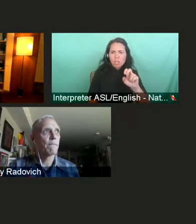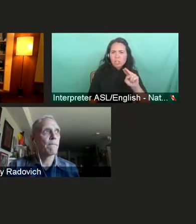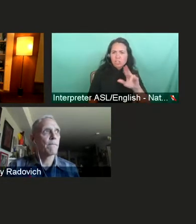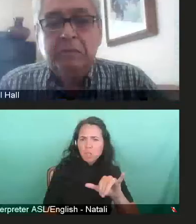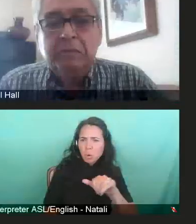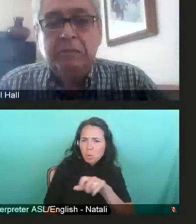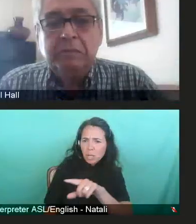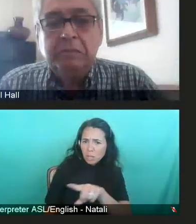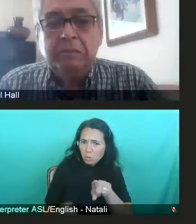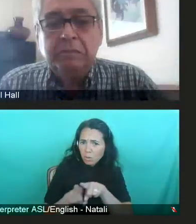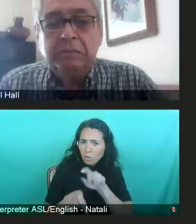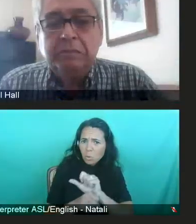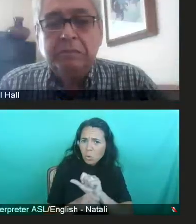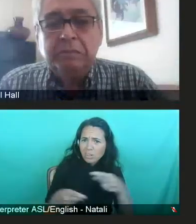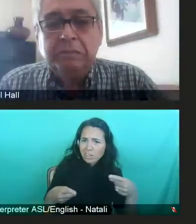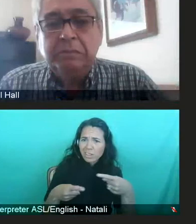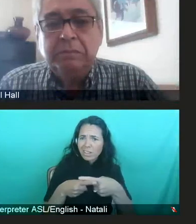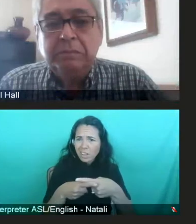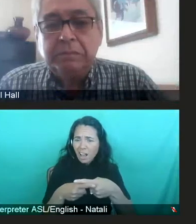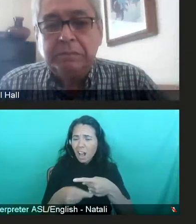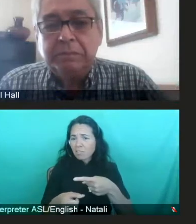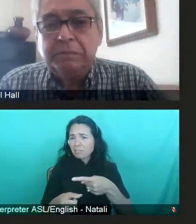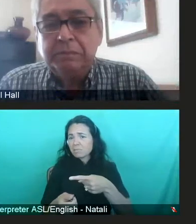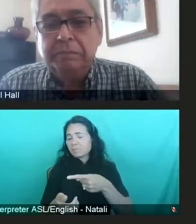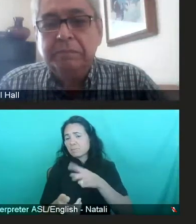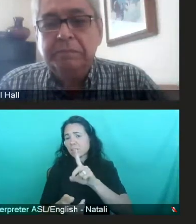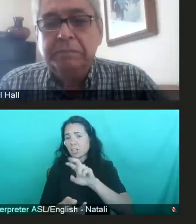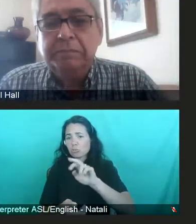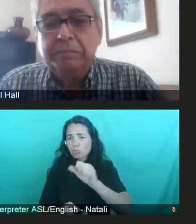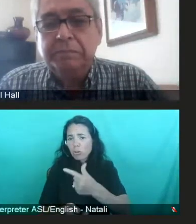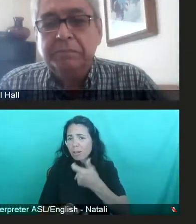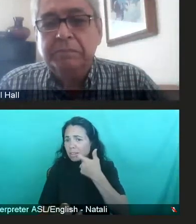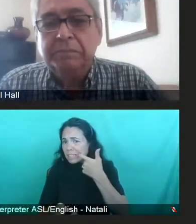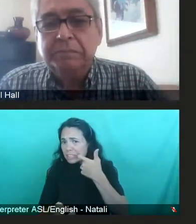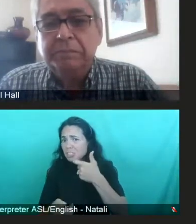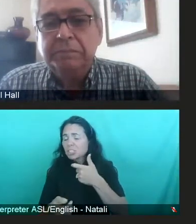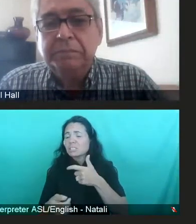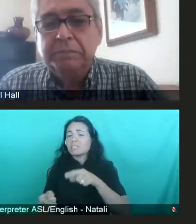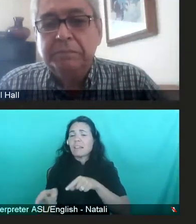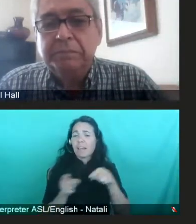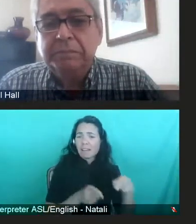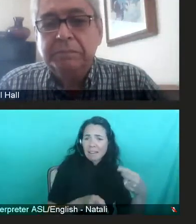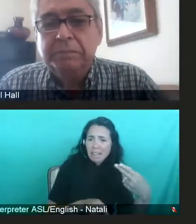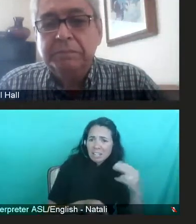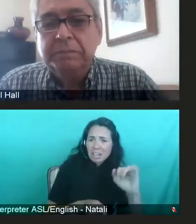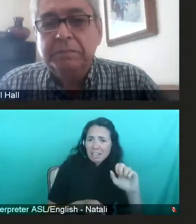use and HIV. Tell us a little bit about that and how that has evolved.